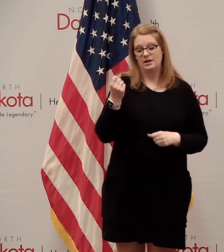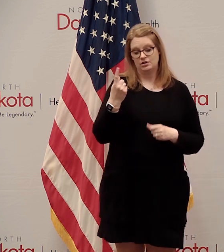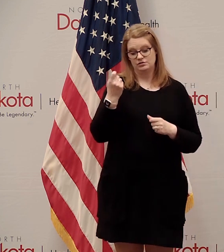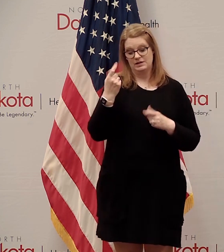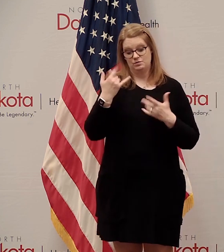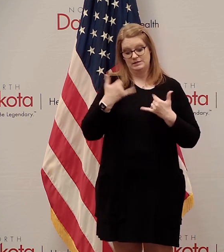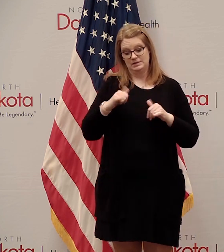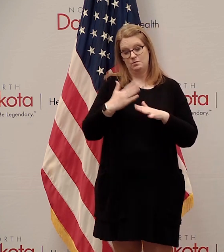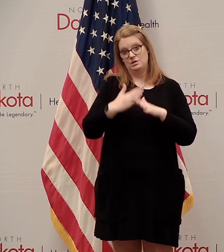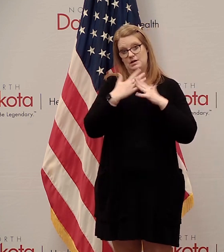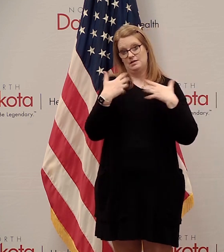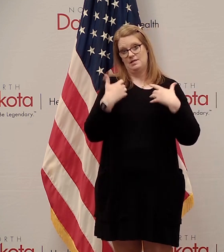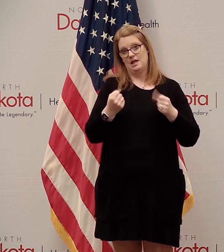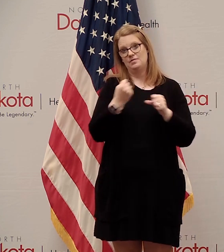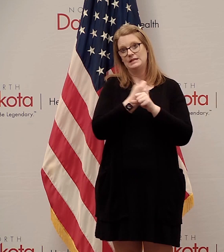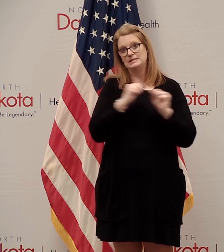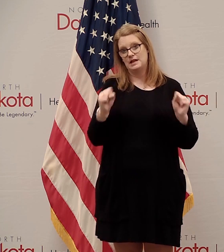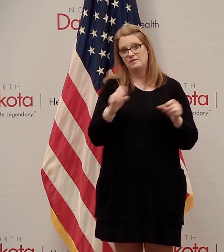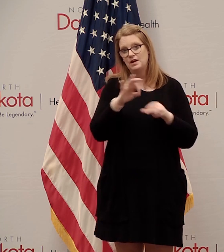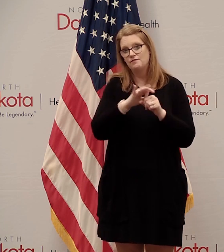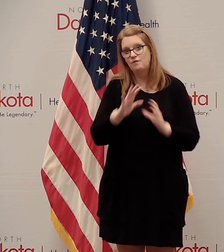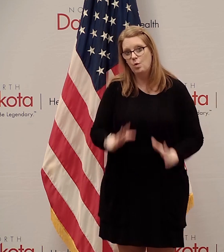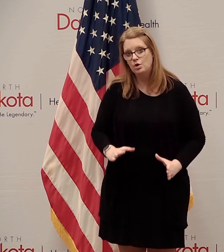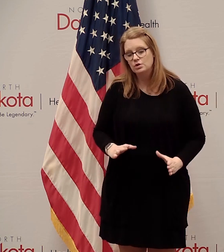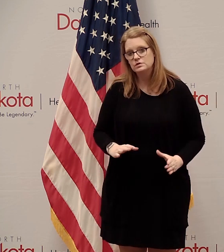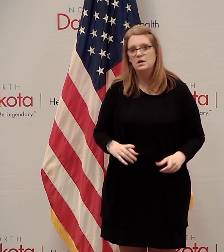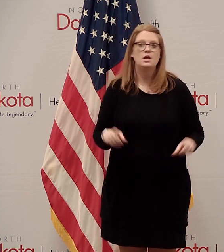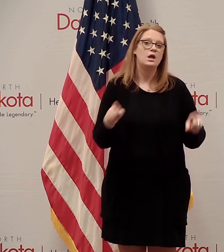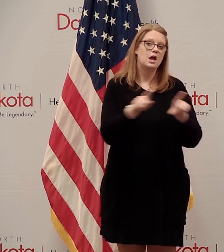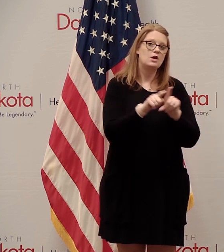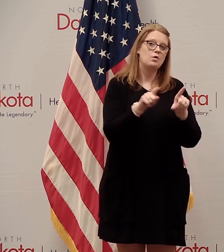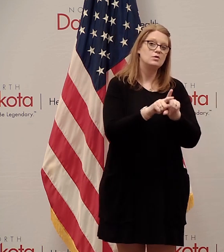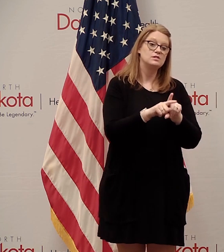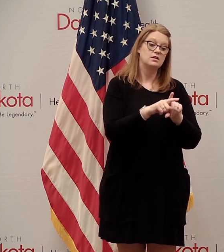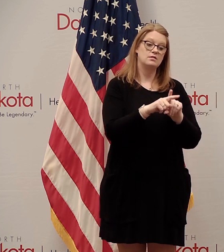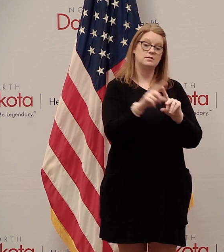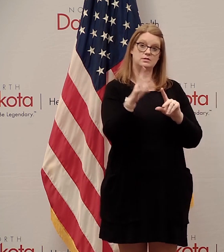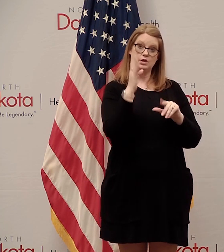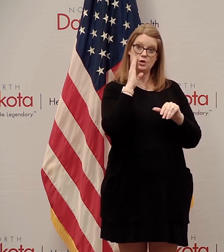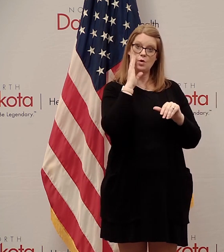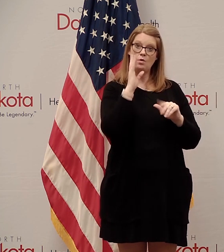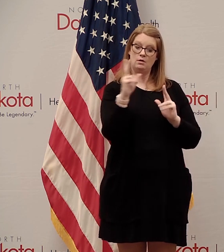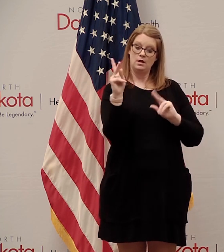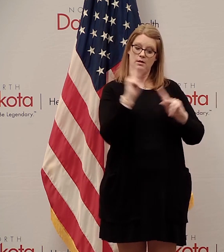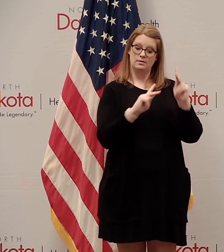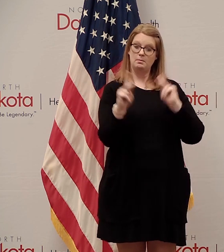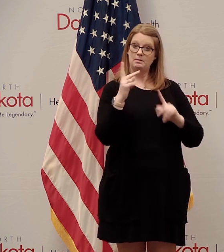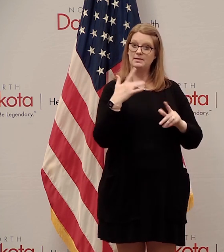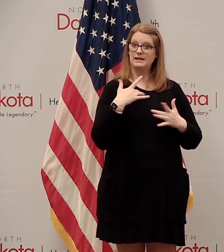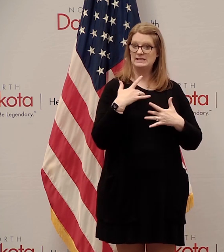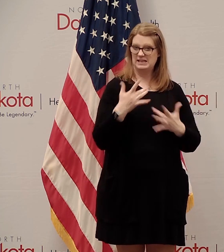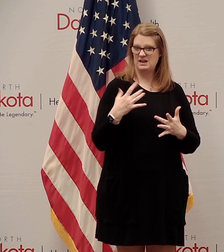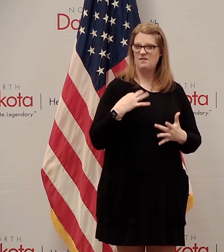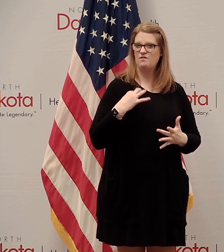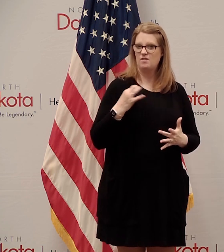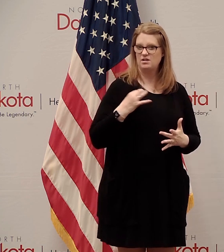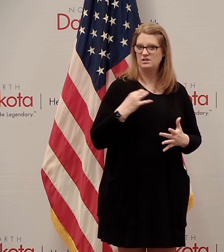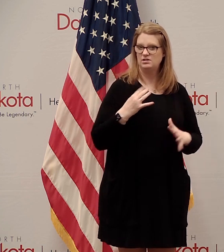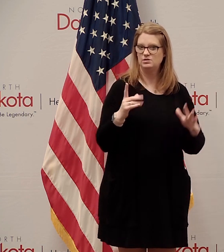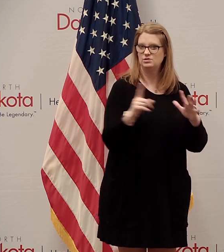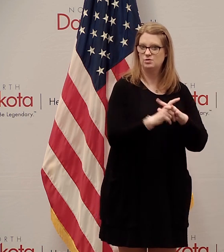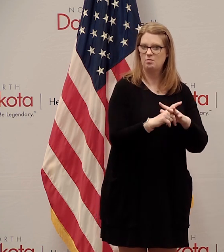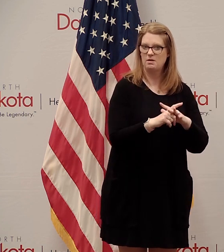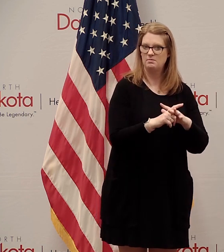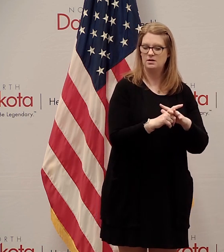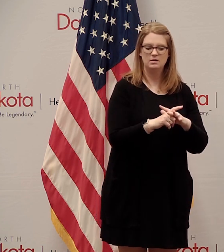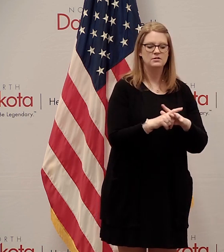health and safety of our voters. And even more importantly, the poll workers who volunteered, sat there all day, came in contact